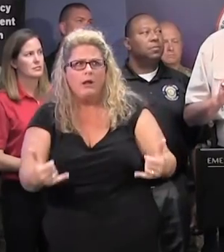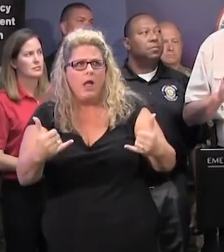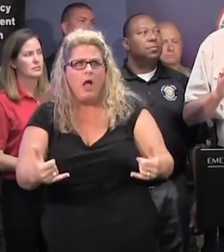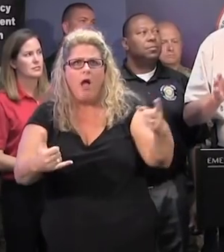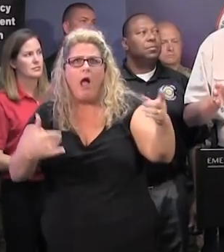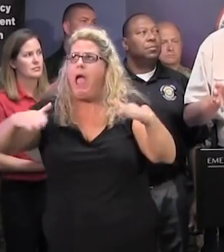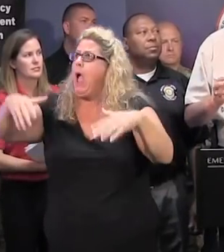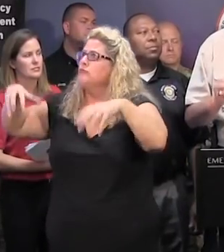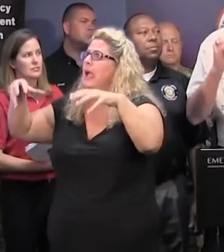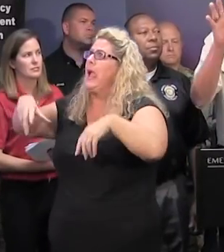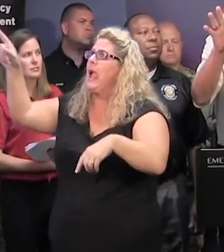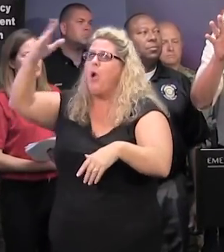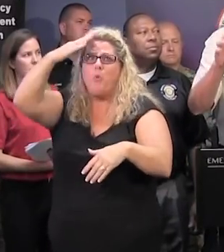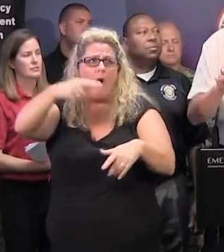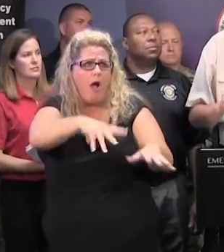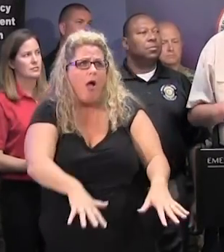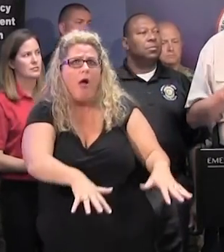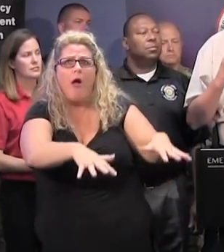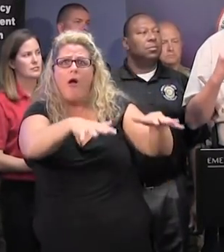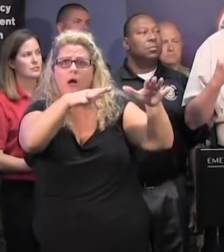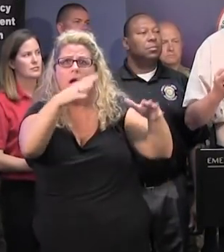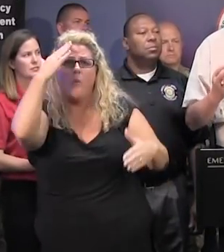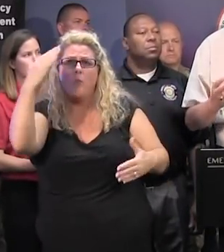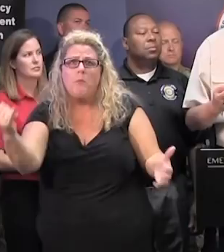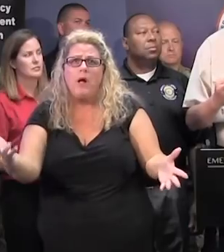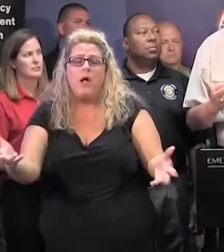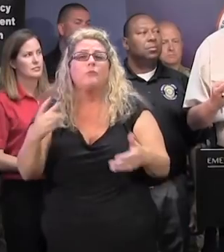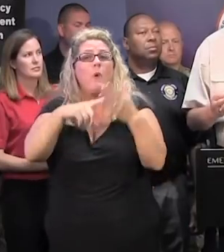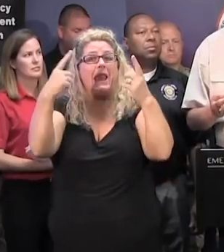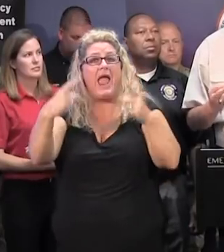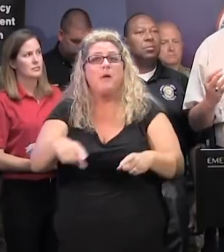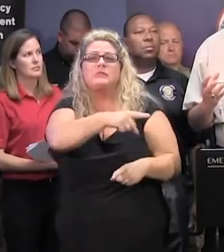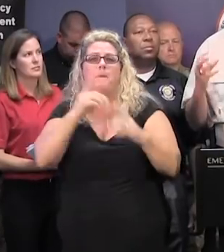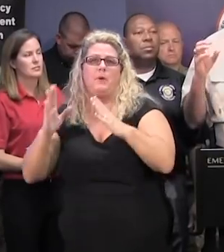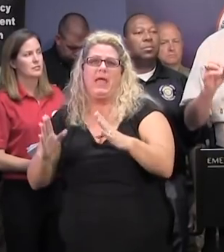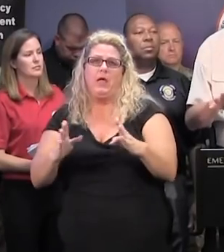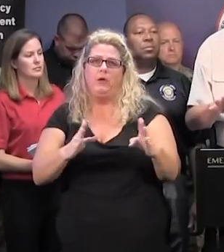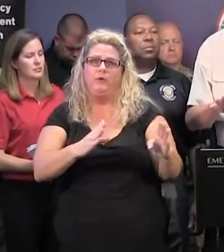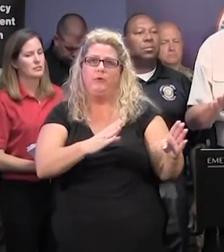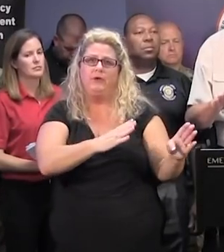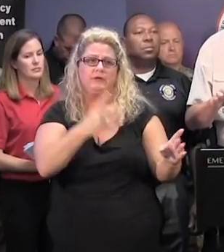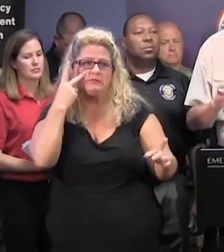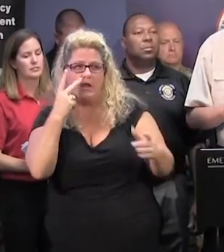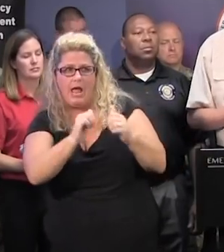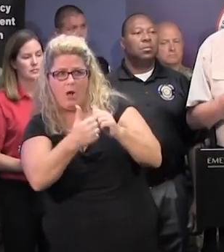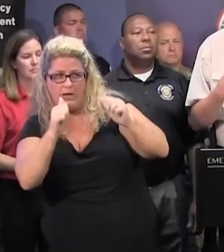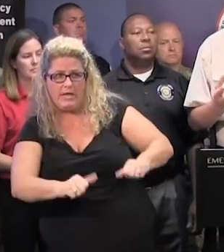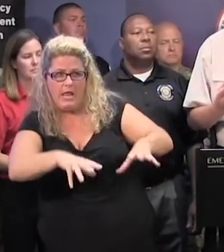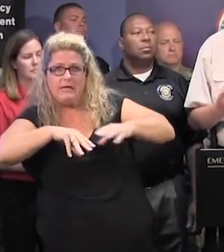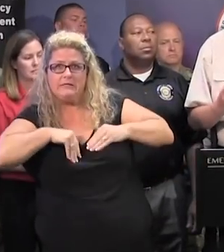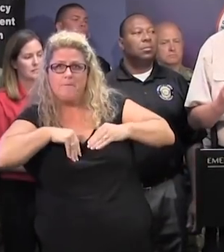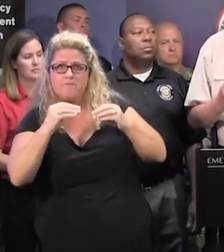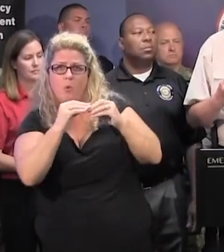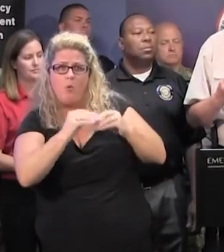it hasn't started raining yet. Is it raining upstream? Well, what that is is preparation to be able to accept water. Our